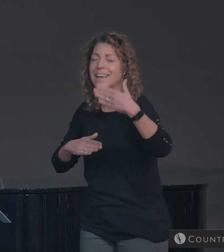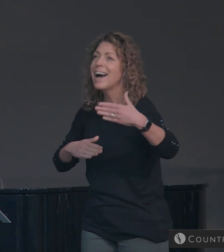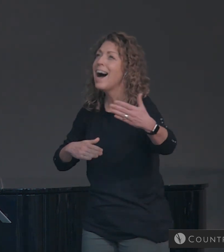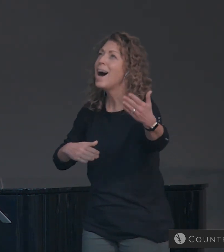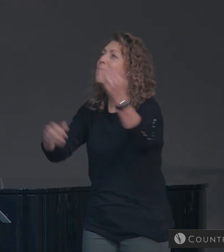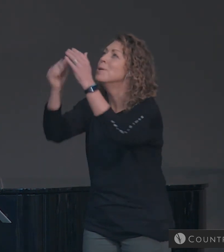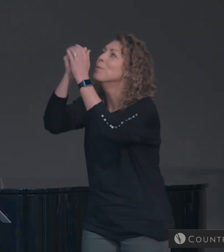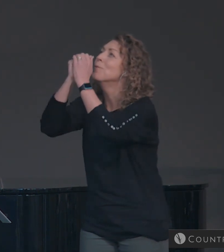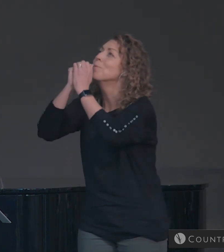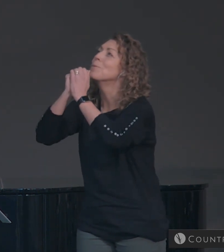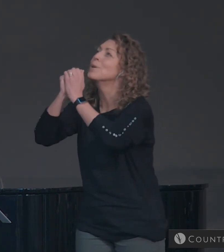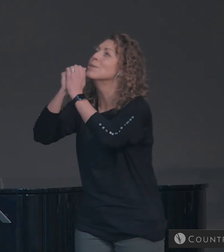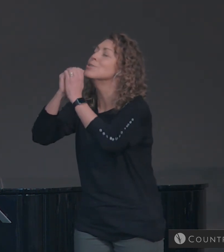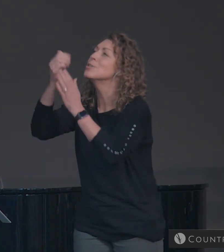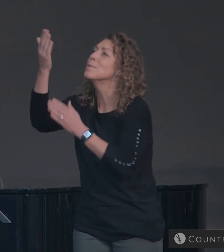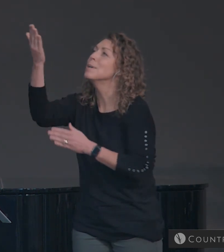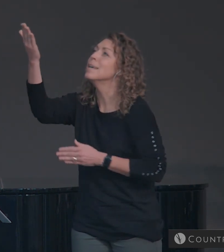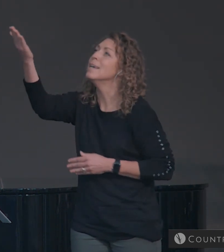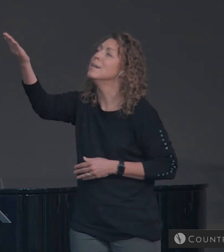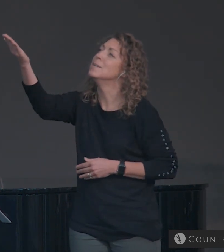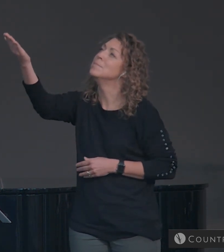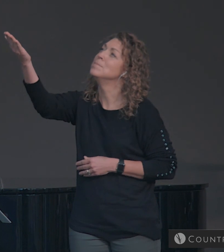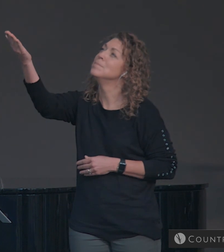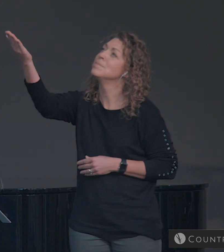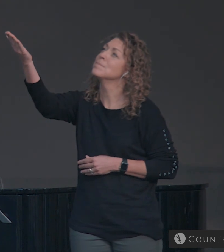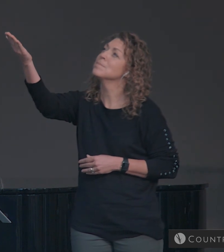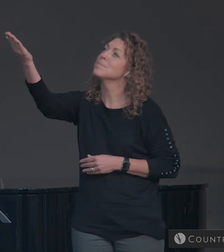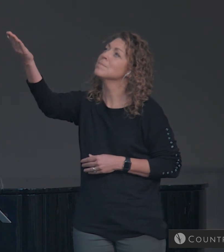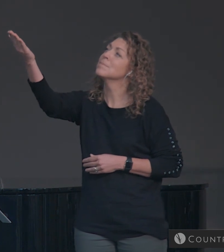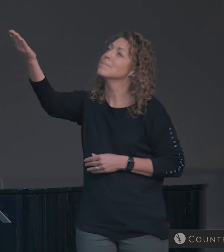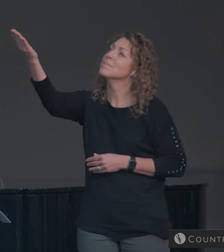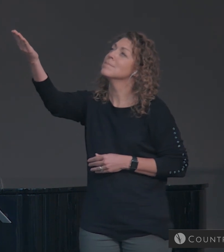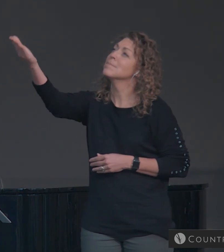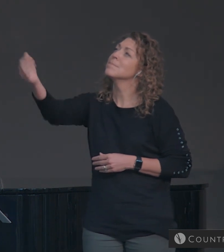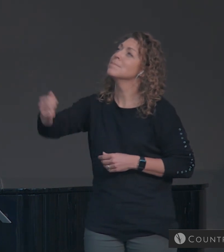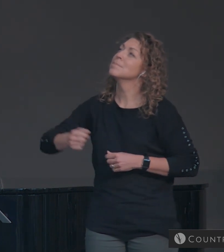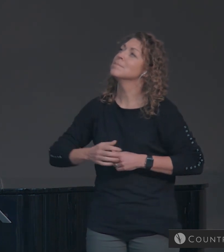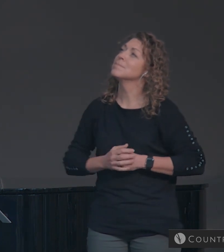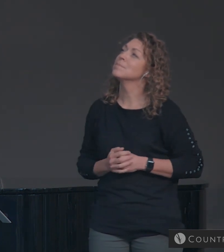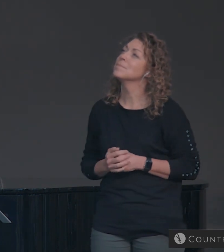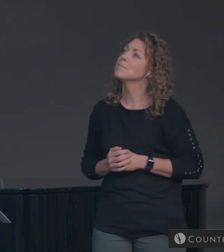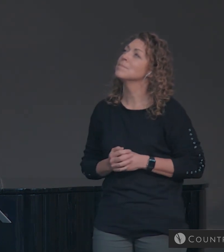us adore Him